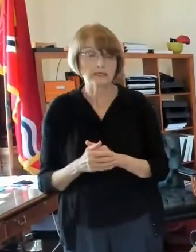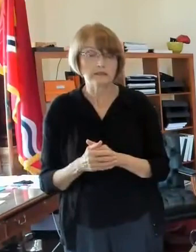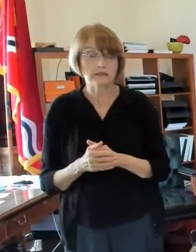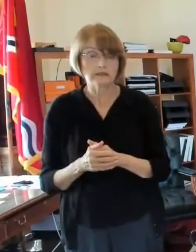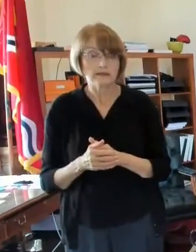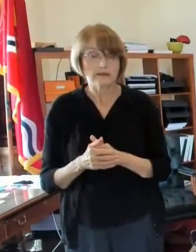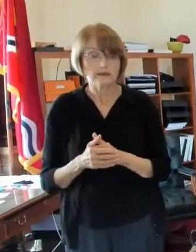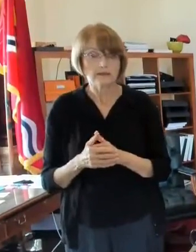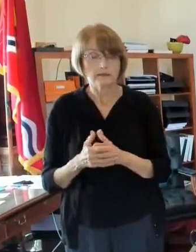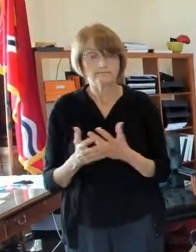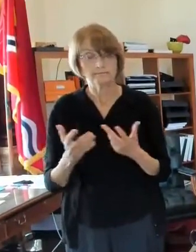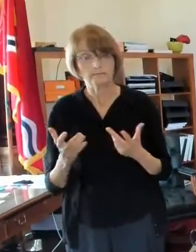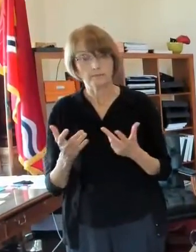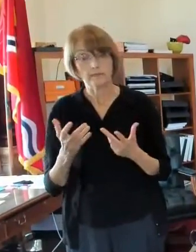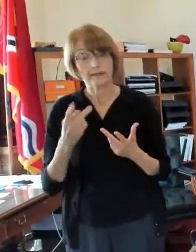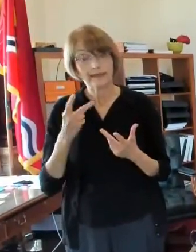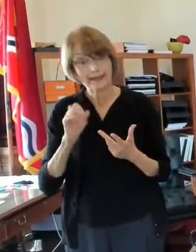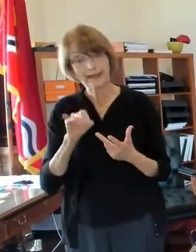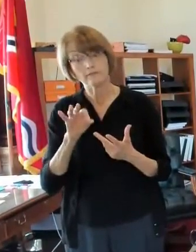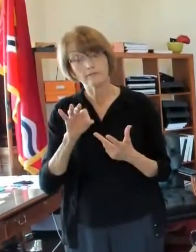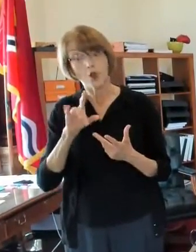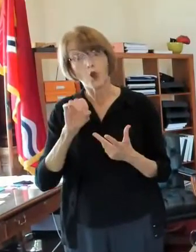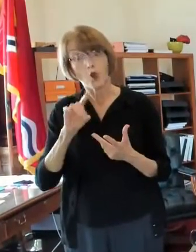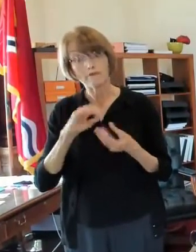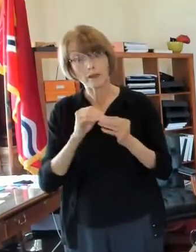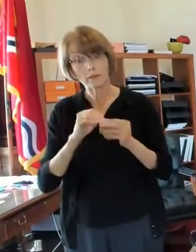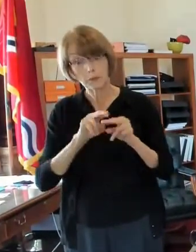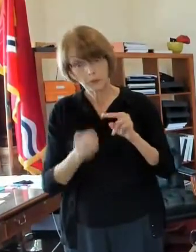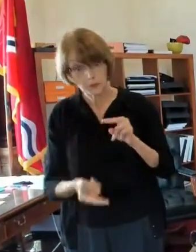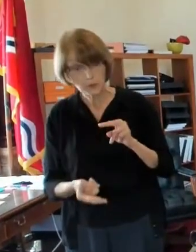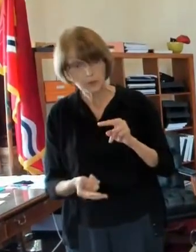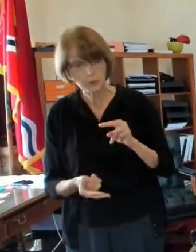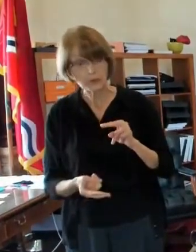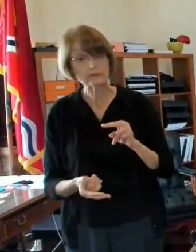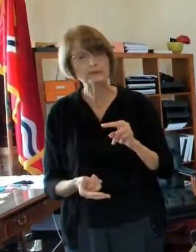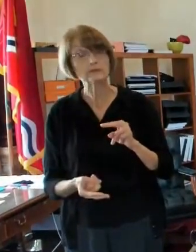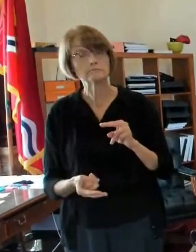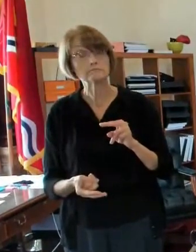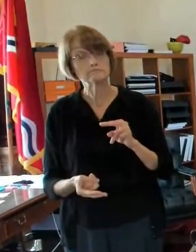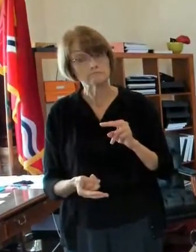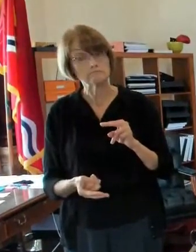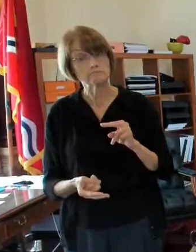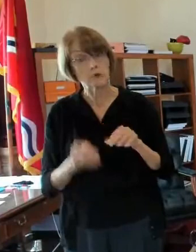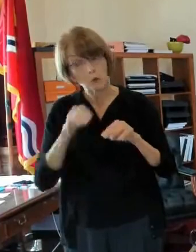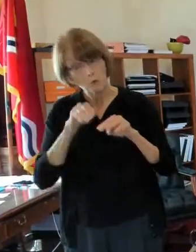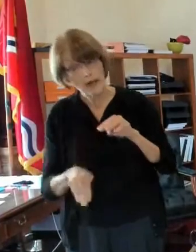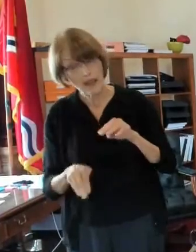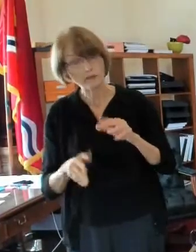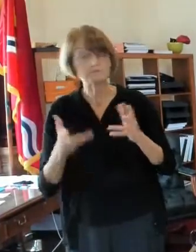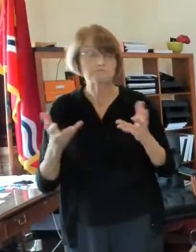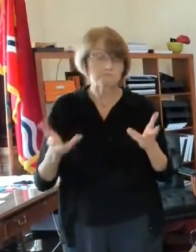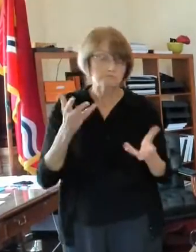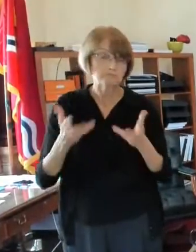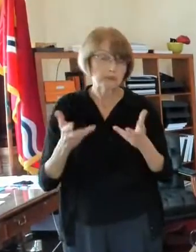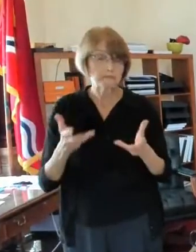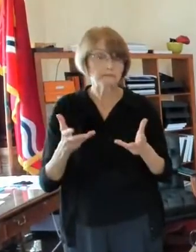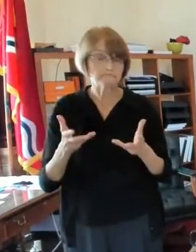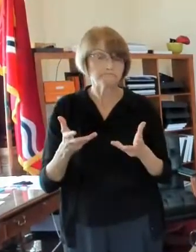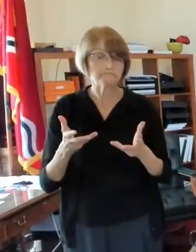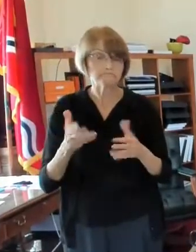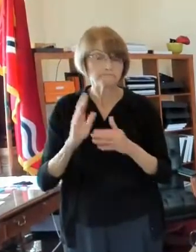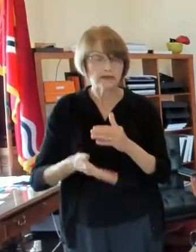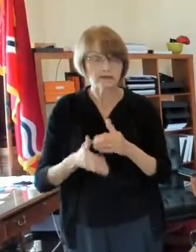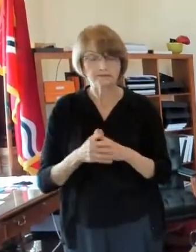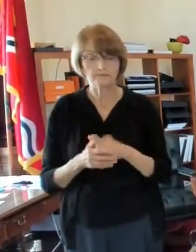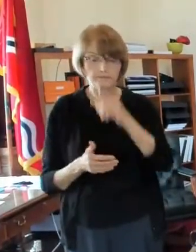some we've got to see these numbers getting better and um so uh and then